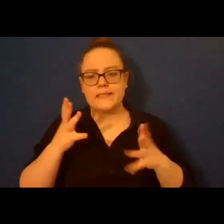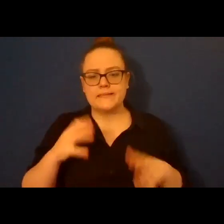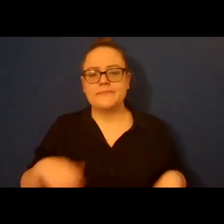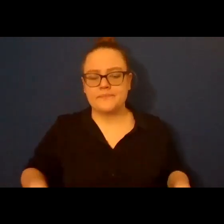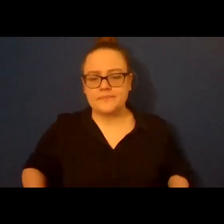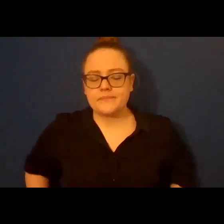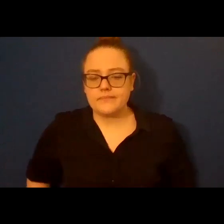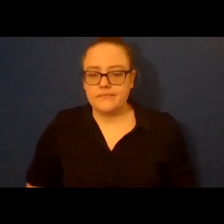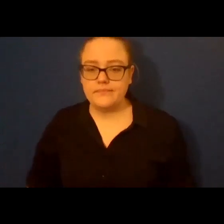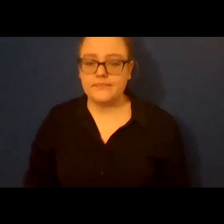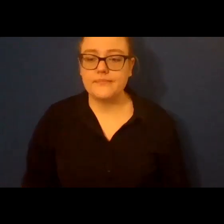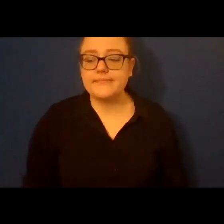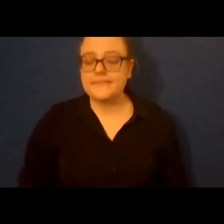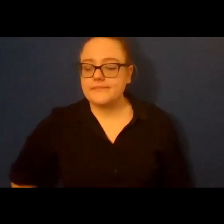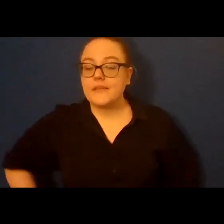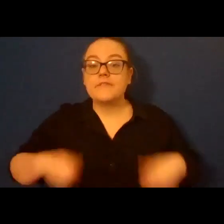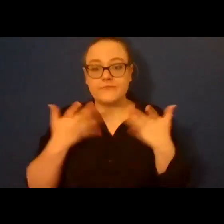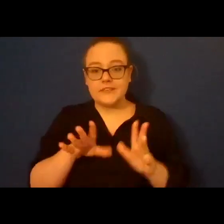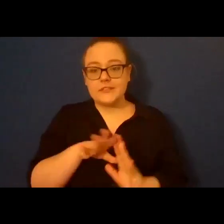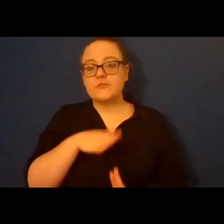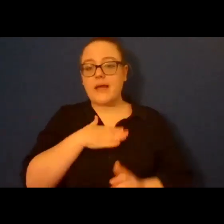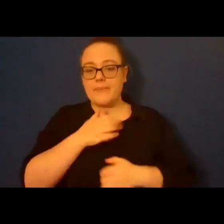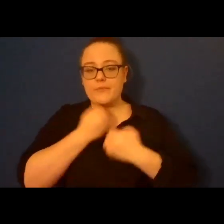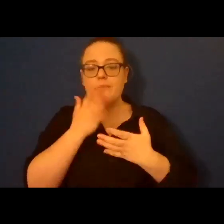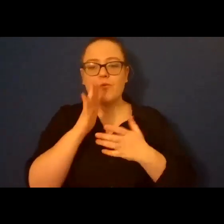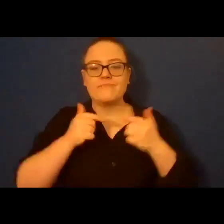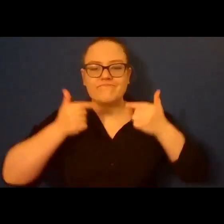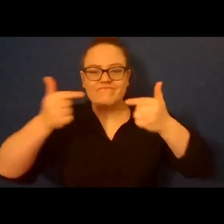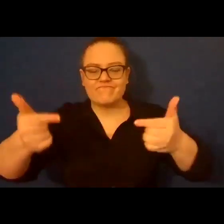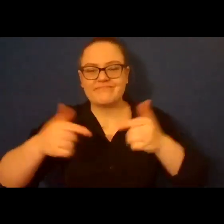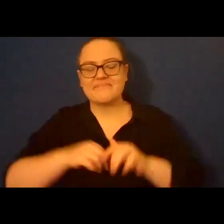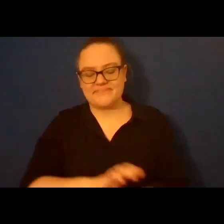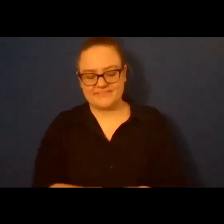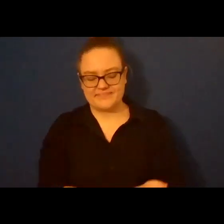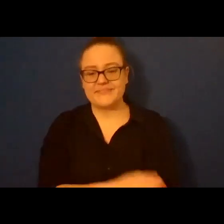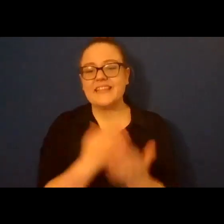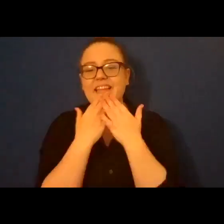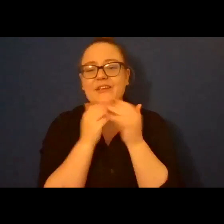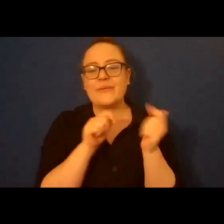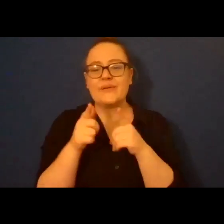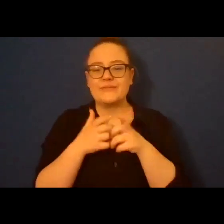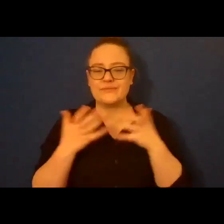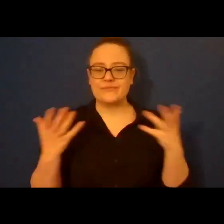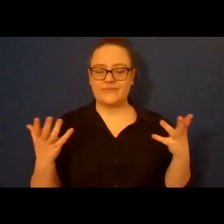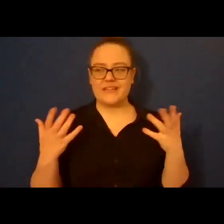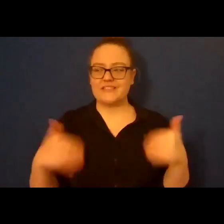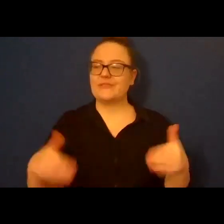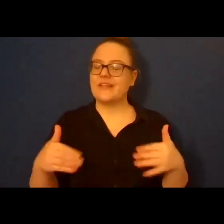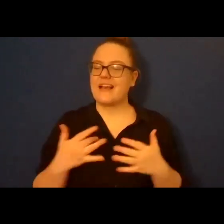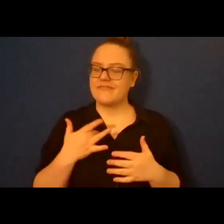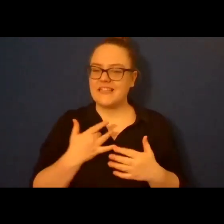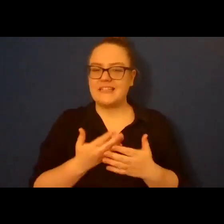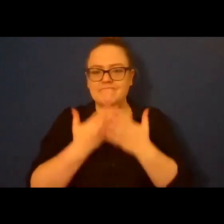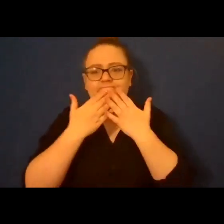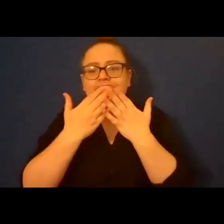and then I'll turn the floor over. Um but uh but thank you all. Um this is a this is a occasion for gratitude for me.